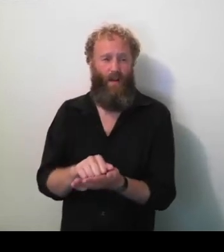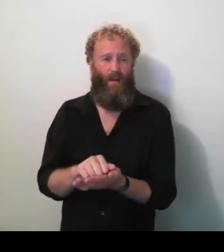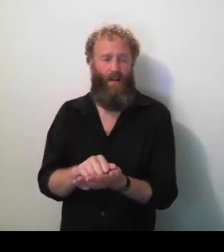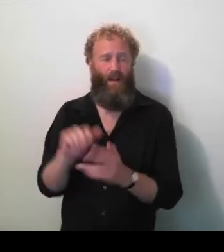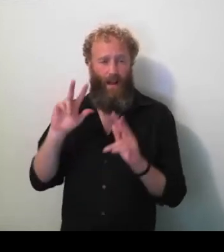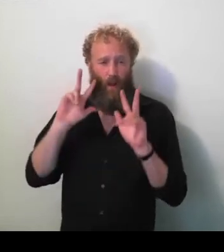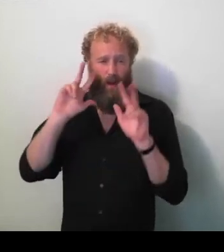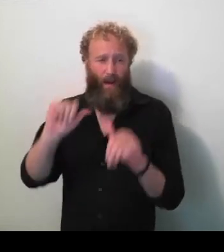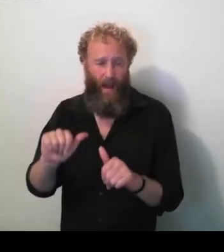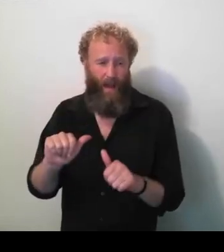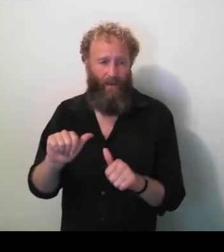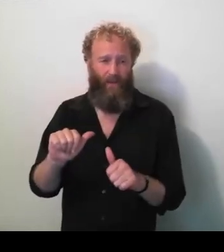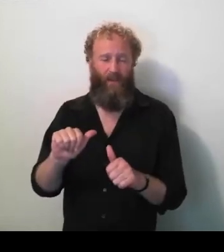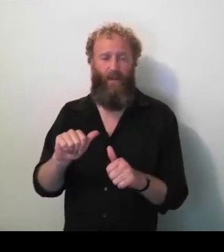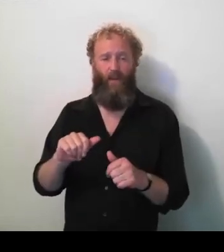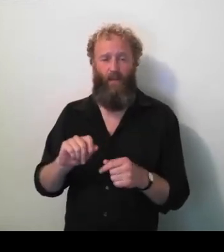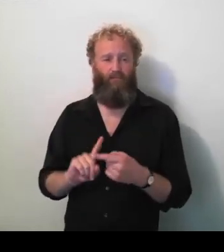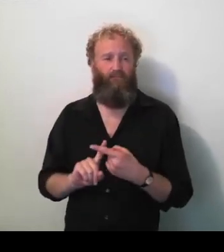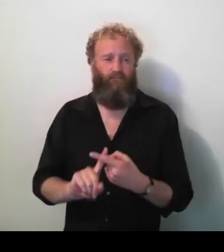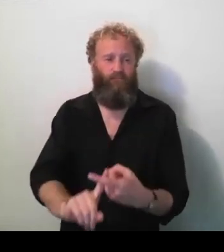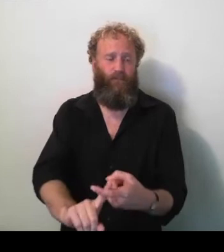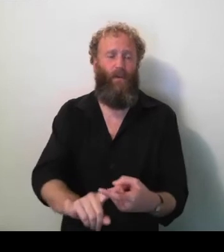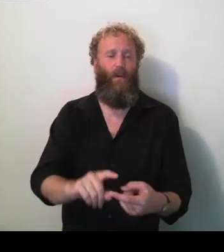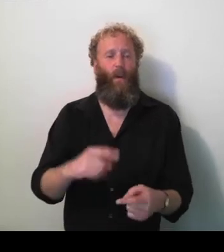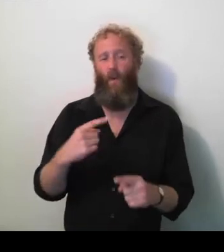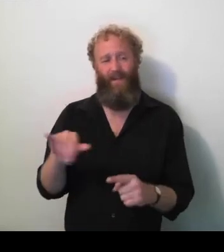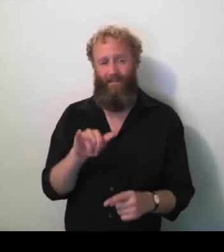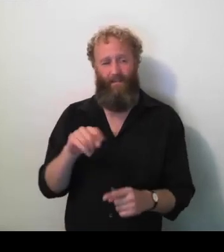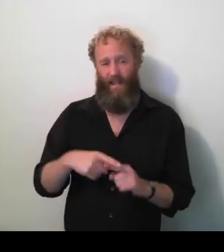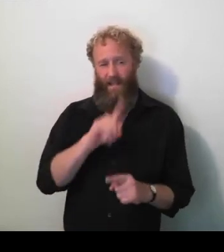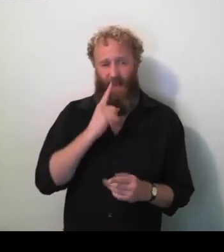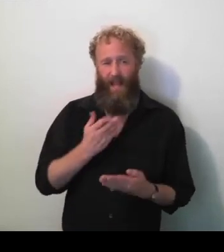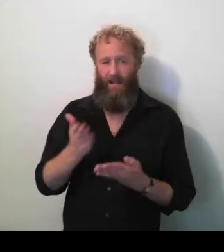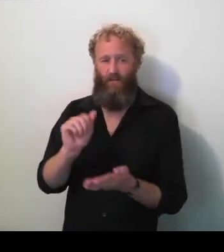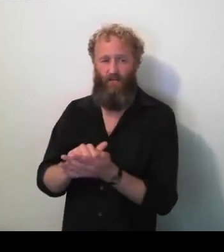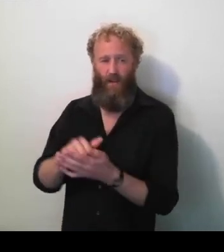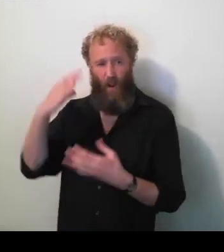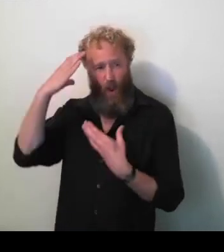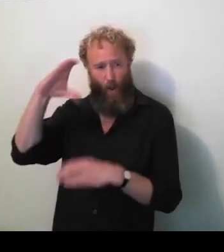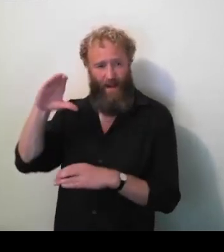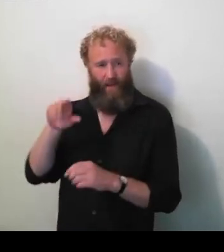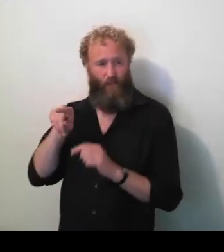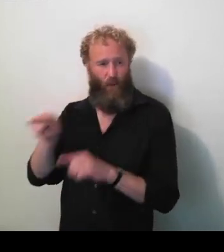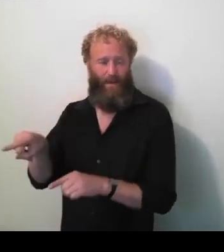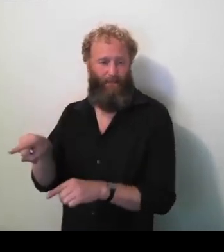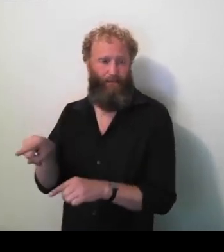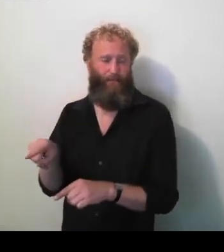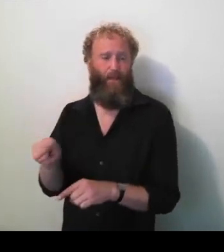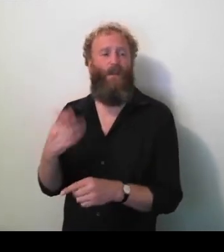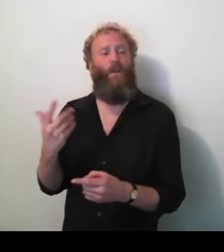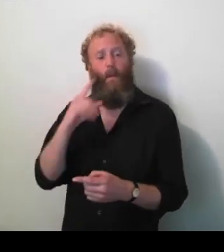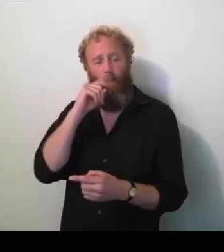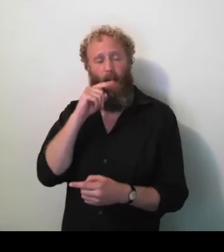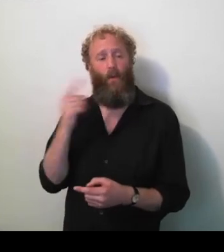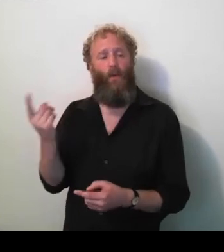nor the kind of accommodation that he needs. So the sort of people who come to Pauline Hanson's